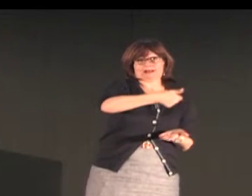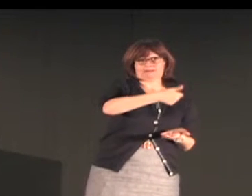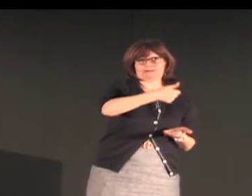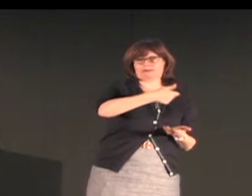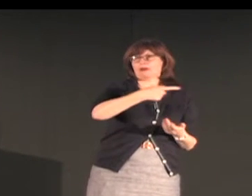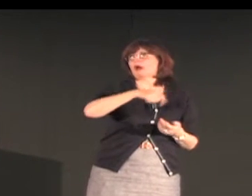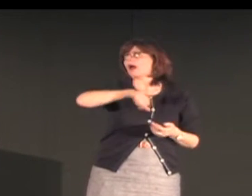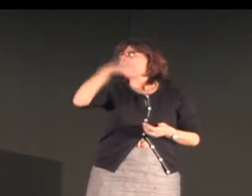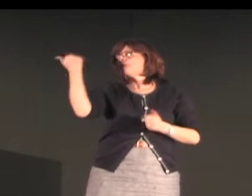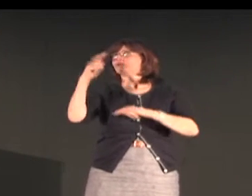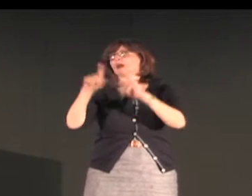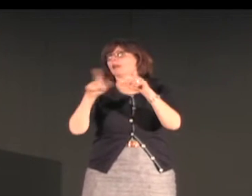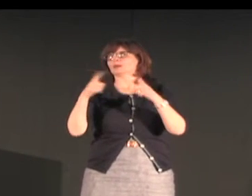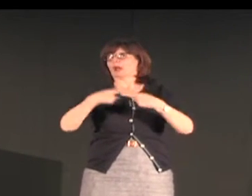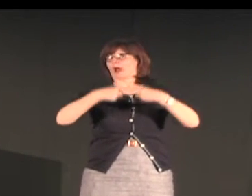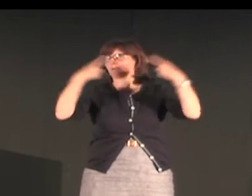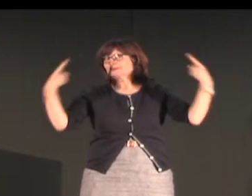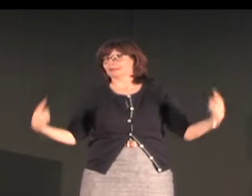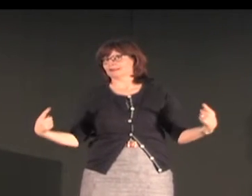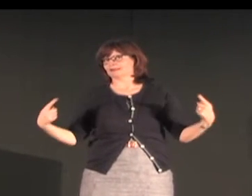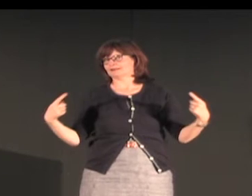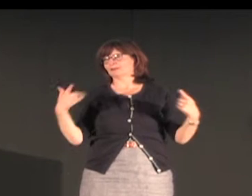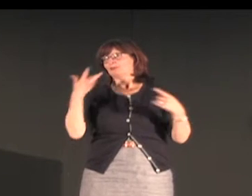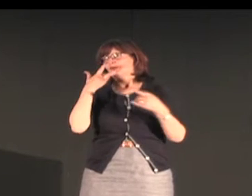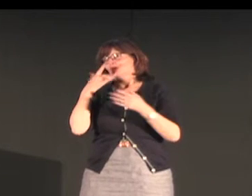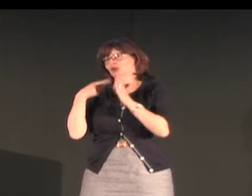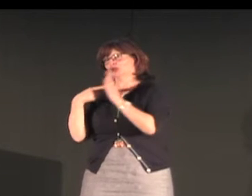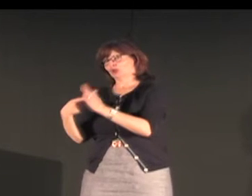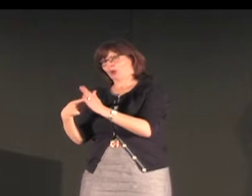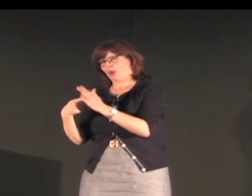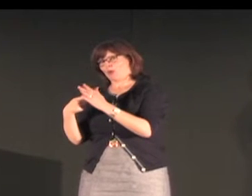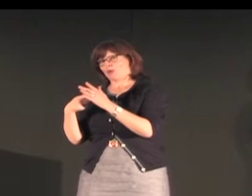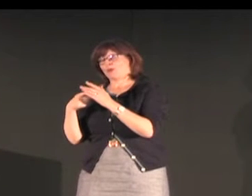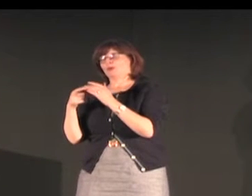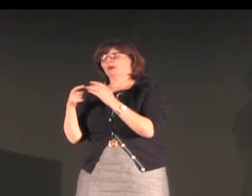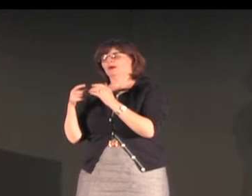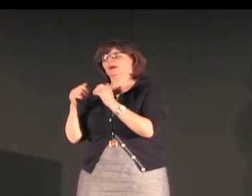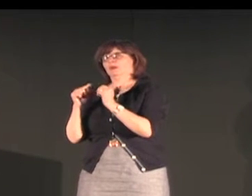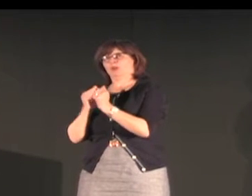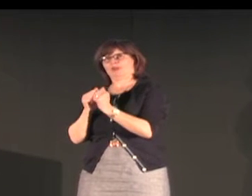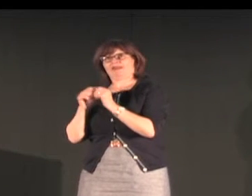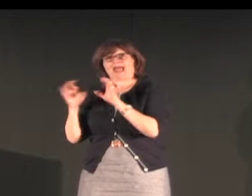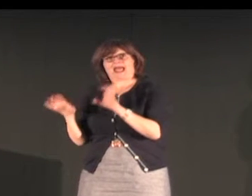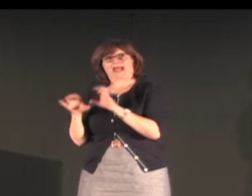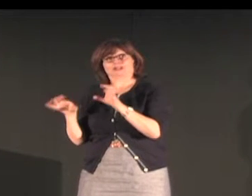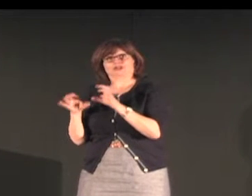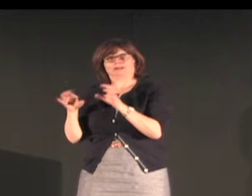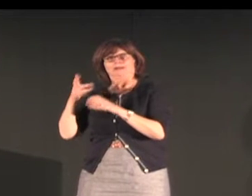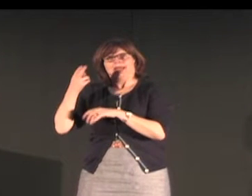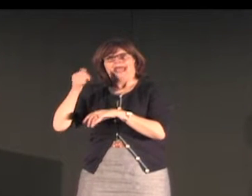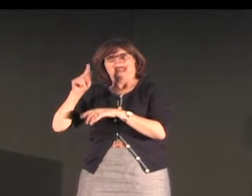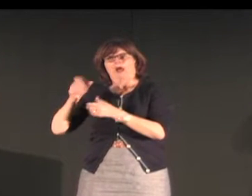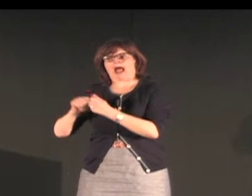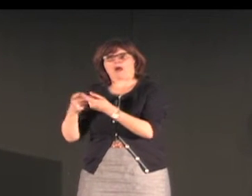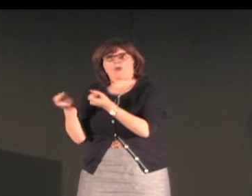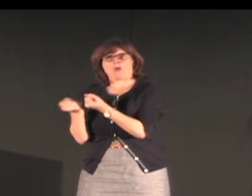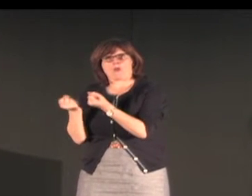so often we see the differences in different sign languages some prefer to show